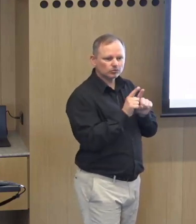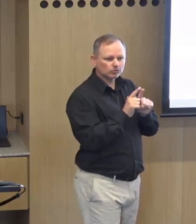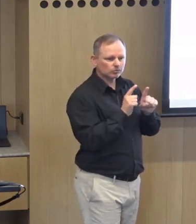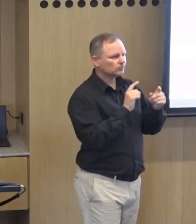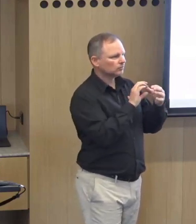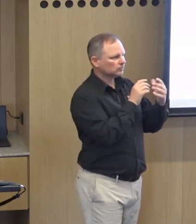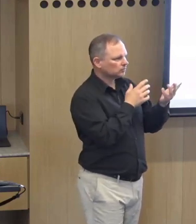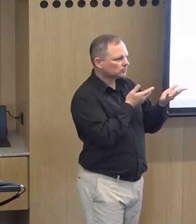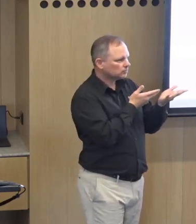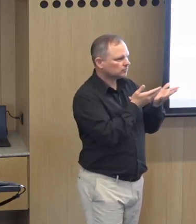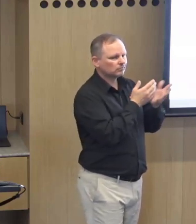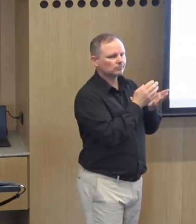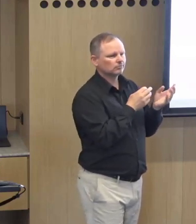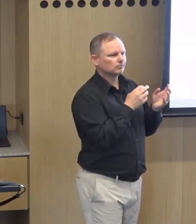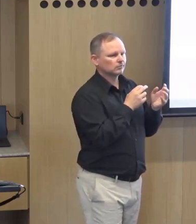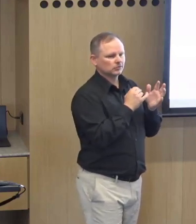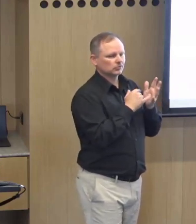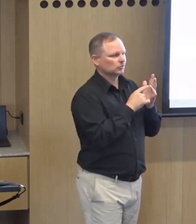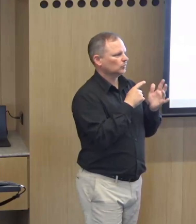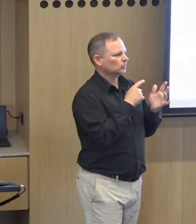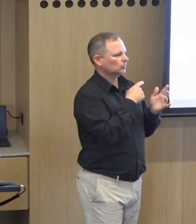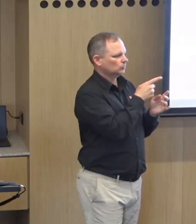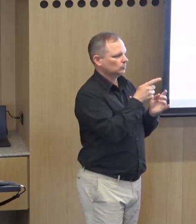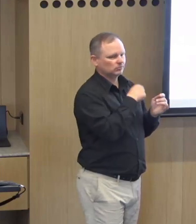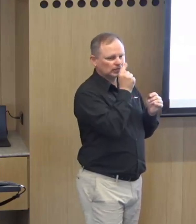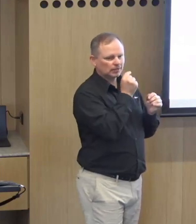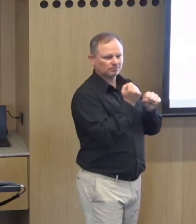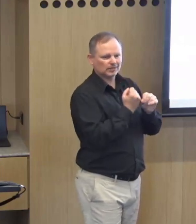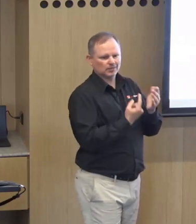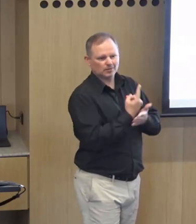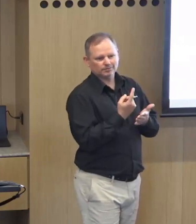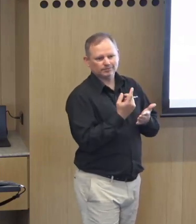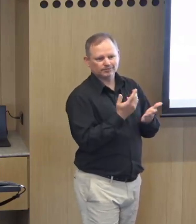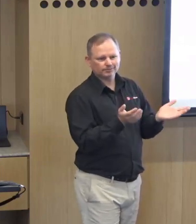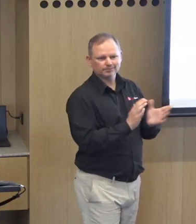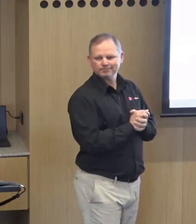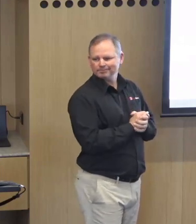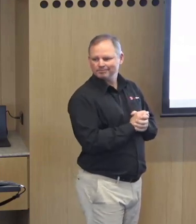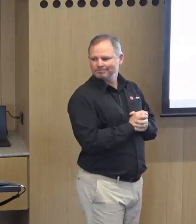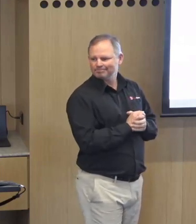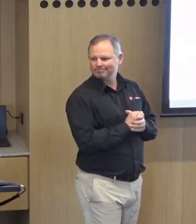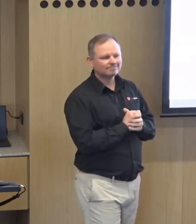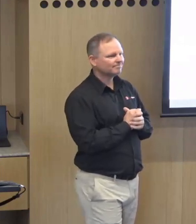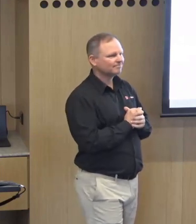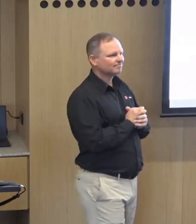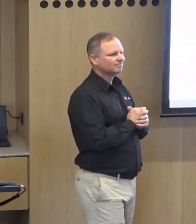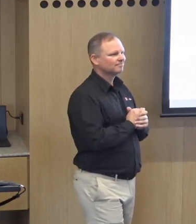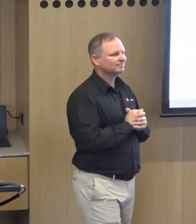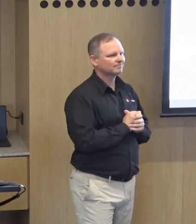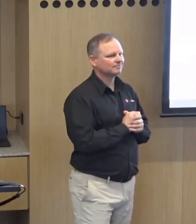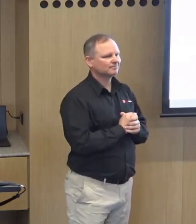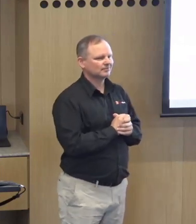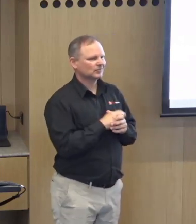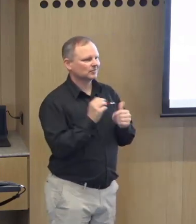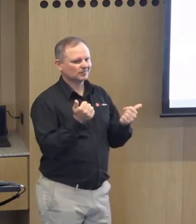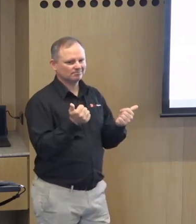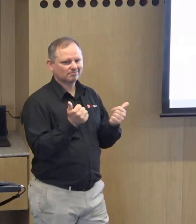gaps are and where we can work together to deliver a service outcome for deaf and hard-of-hearing people for a successful health